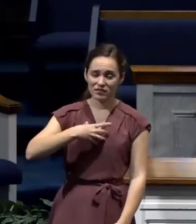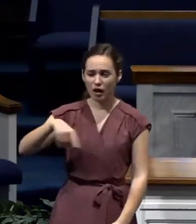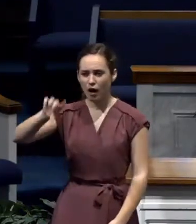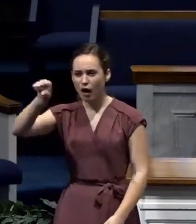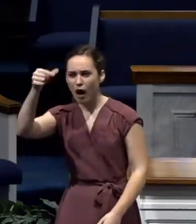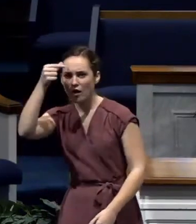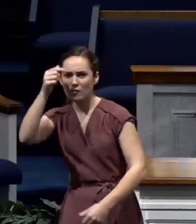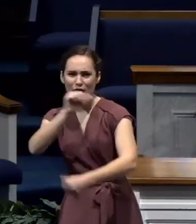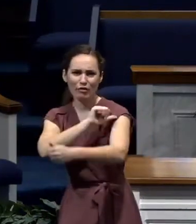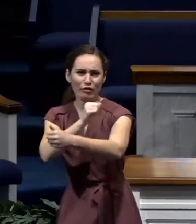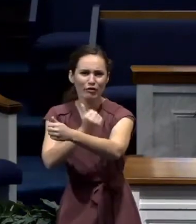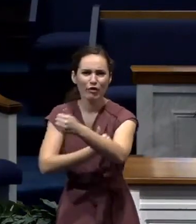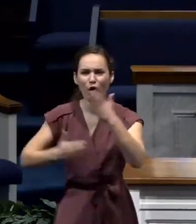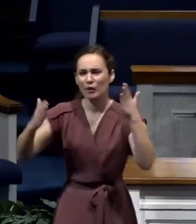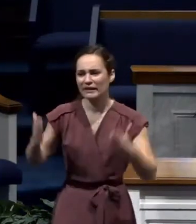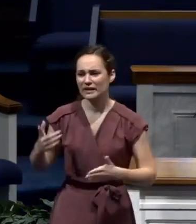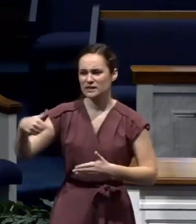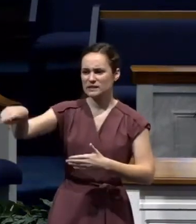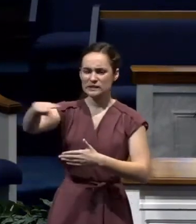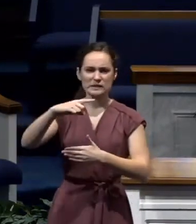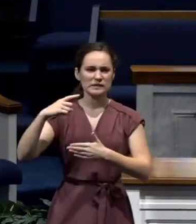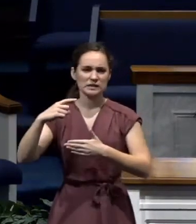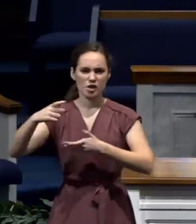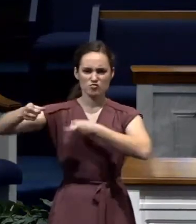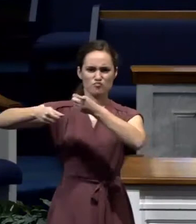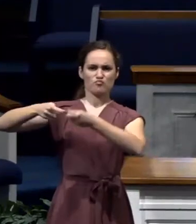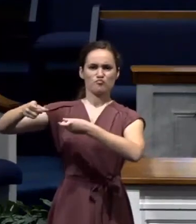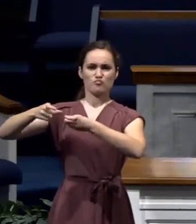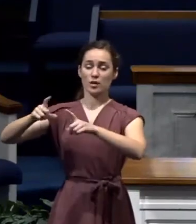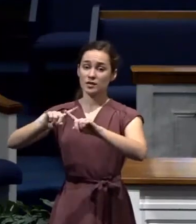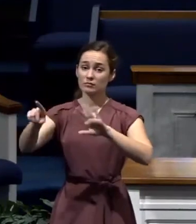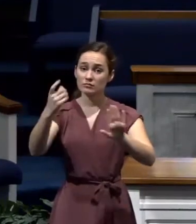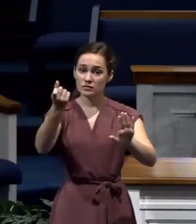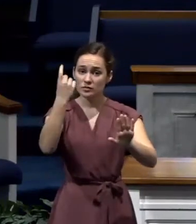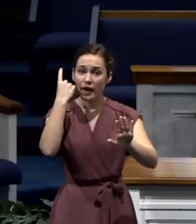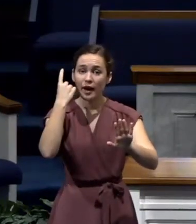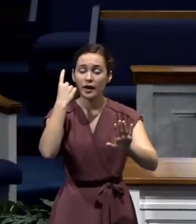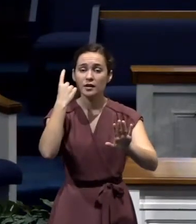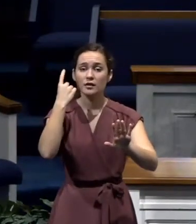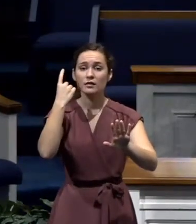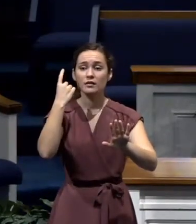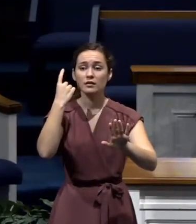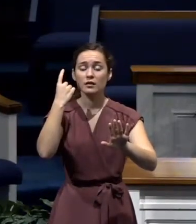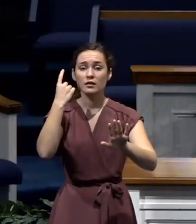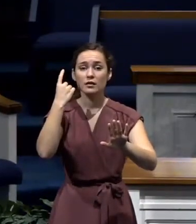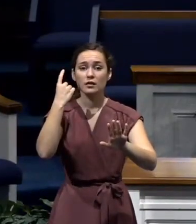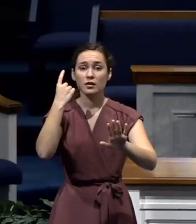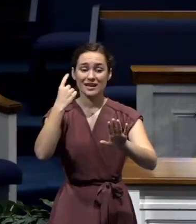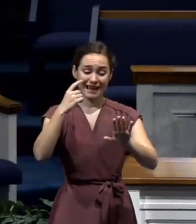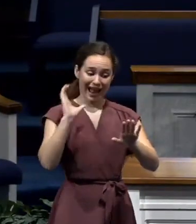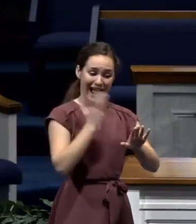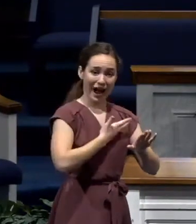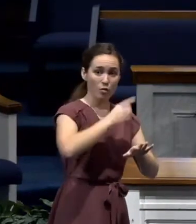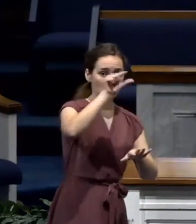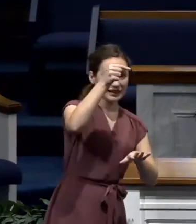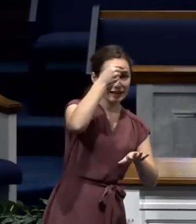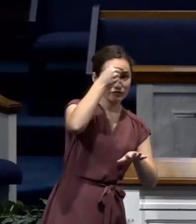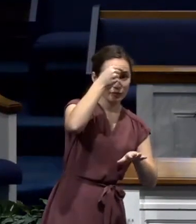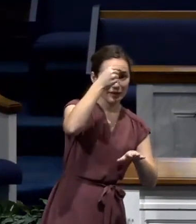and people that occupy the office. But I guarantee you, we don't have anybody in the U.S. government or the state government that's anywhere close to a Nero.